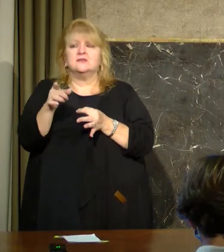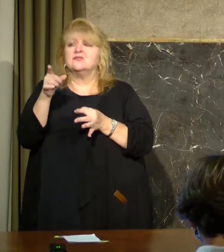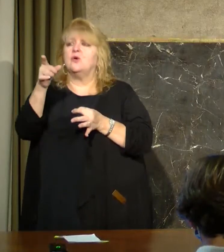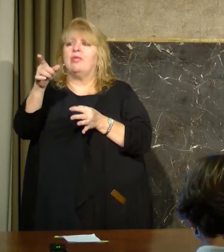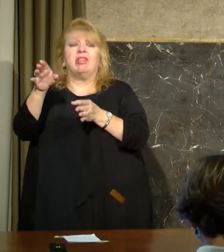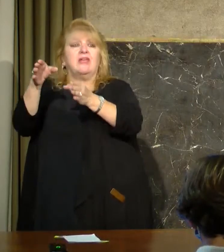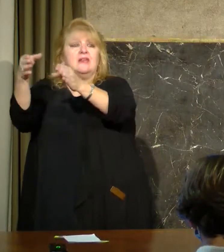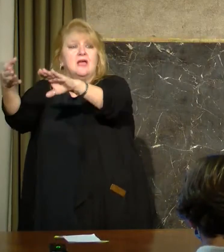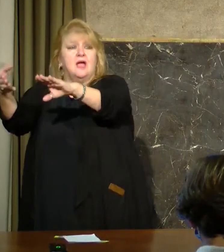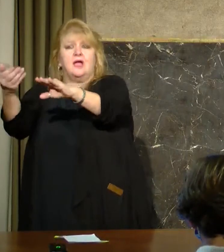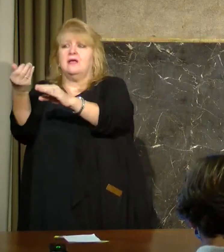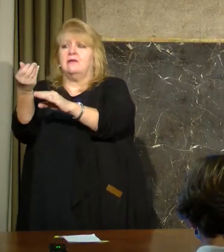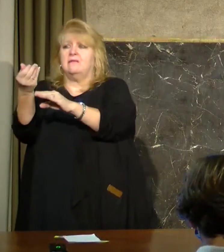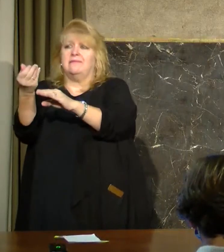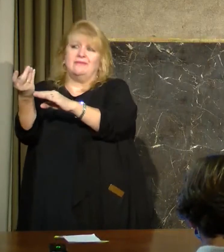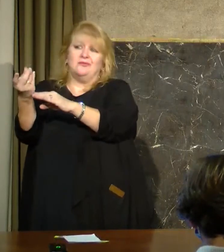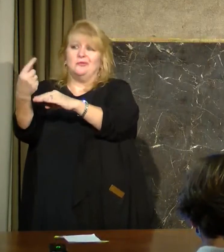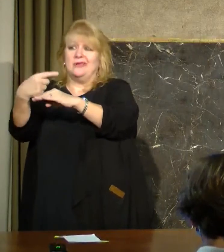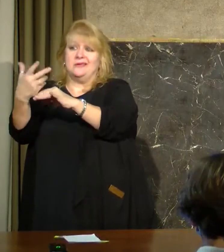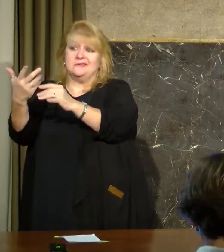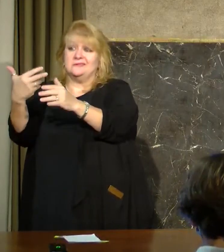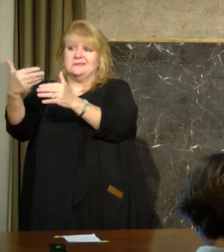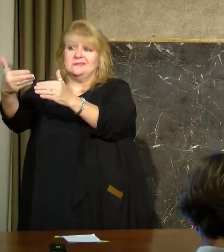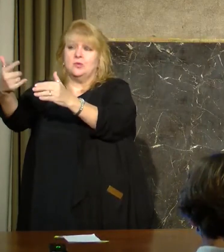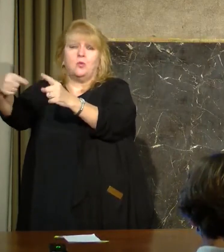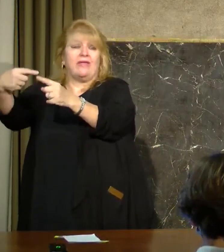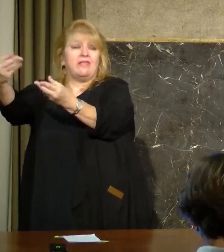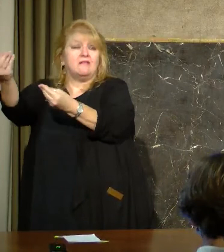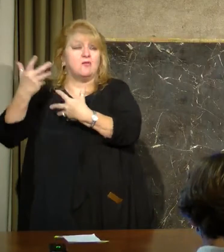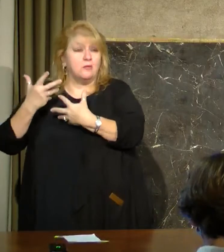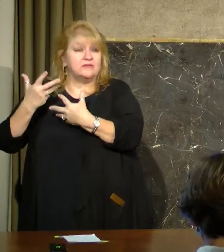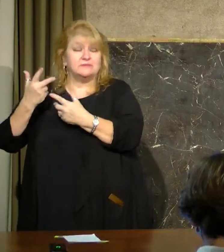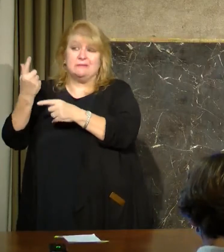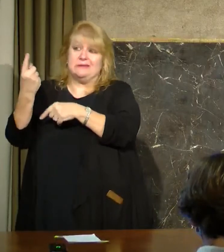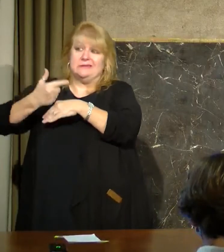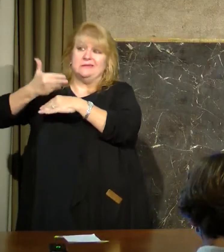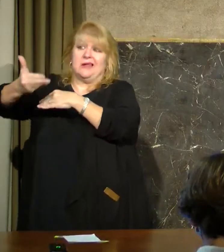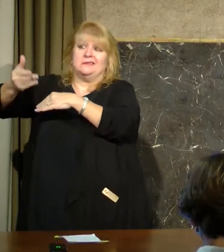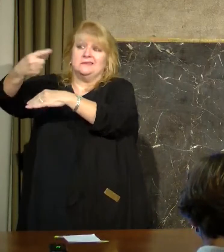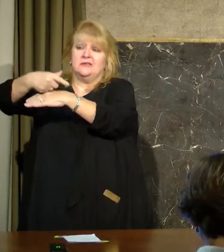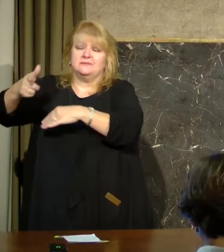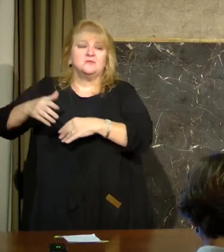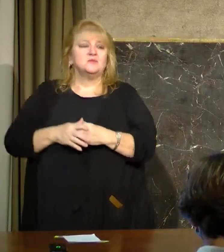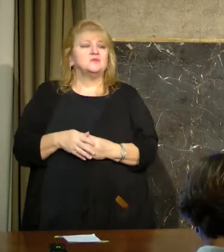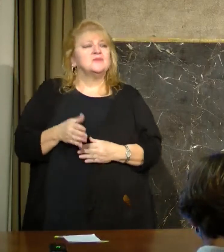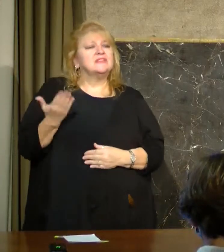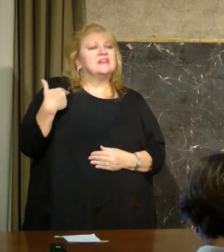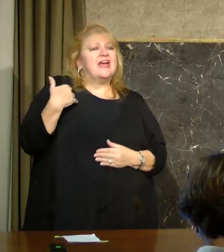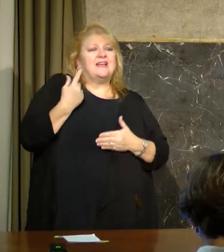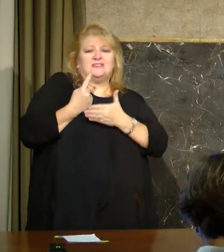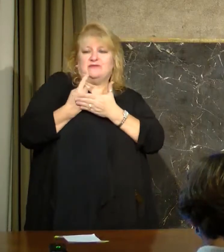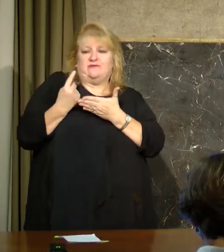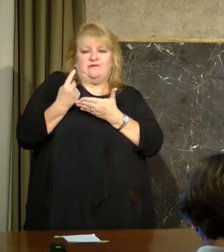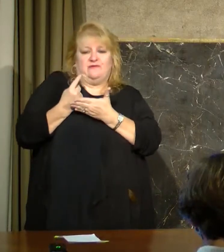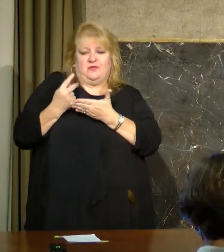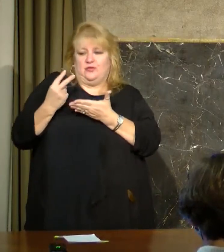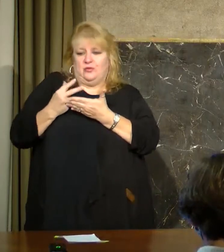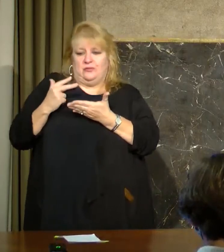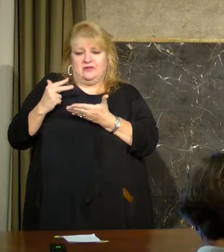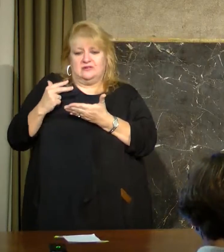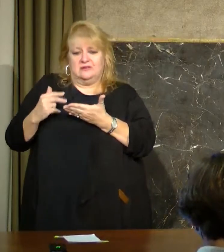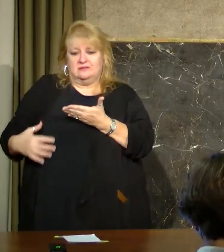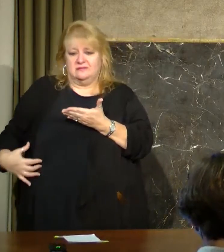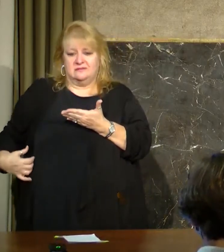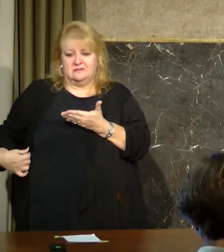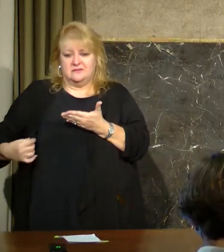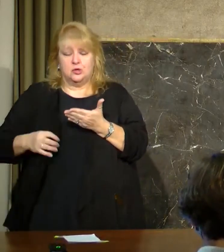just going back the past couple of weeks, we've had new reported deaths every day between 40 and